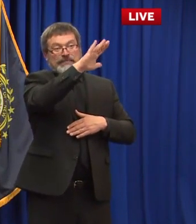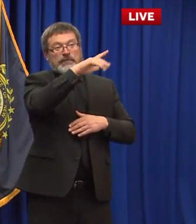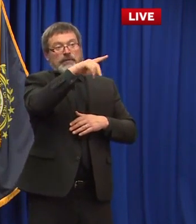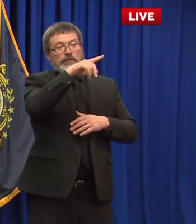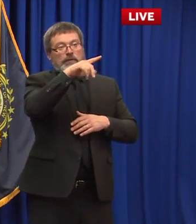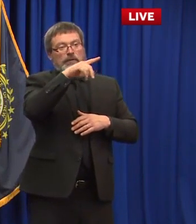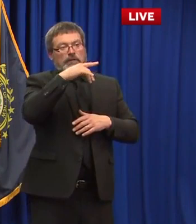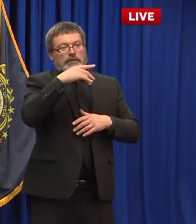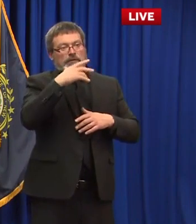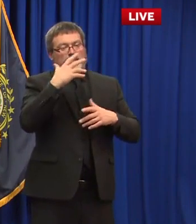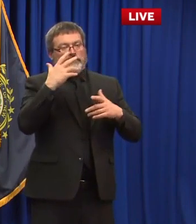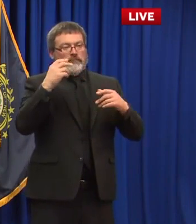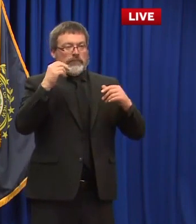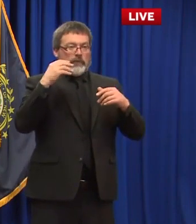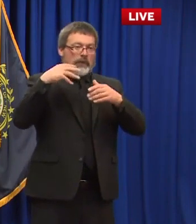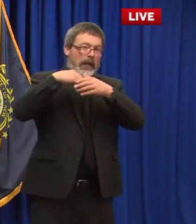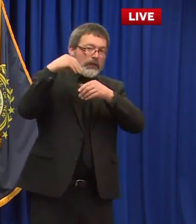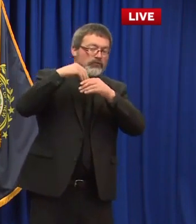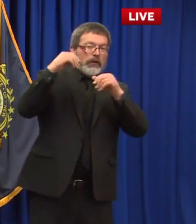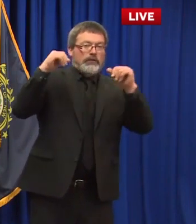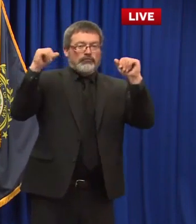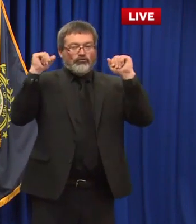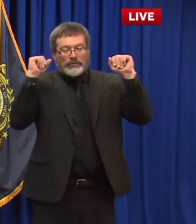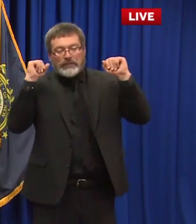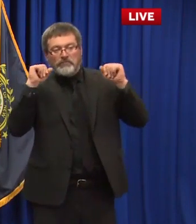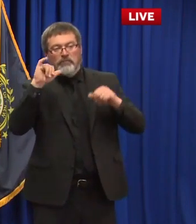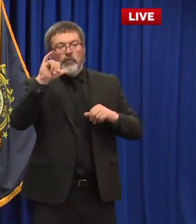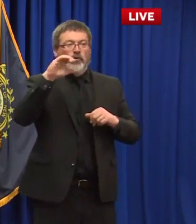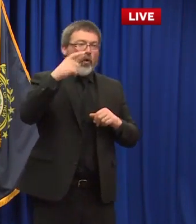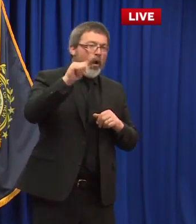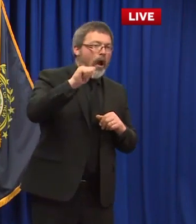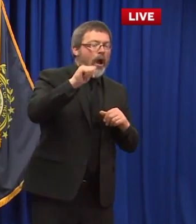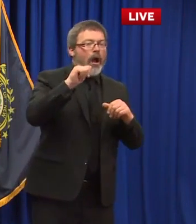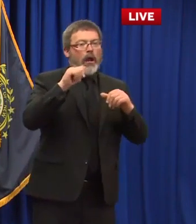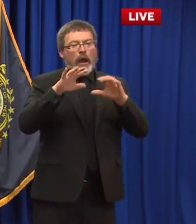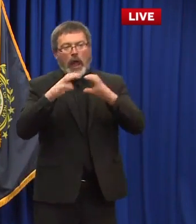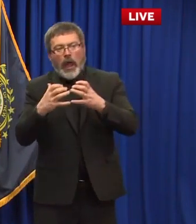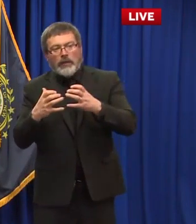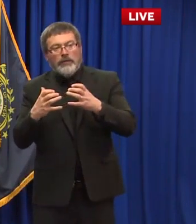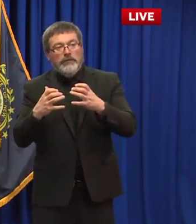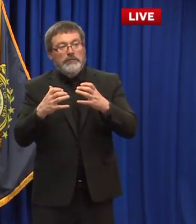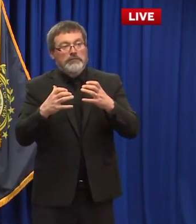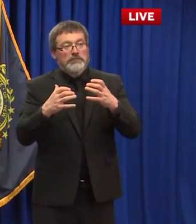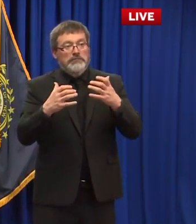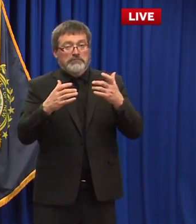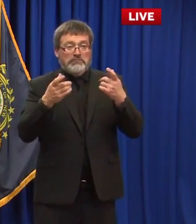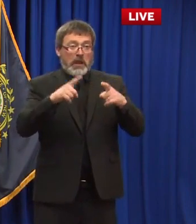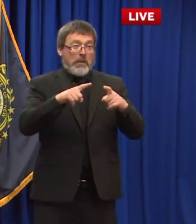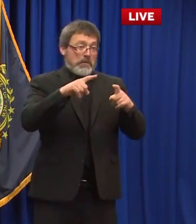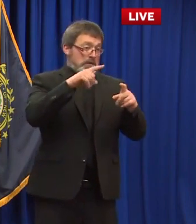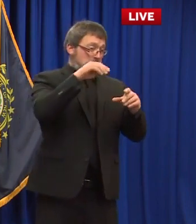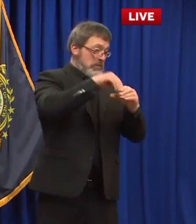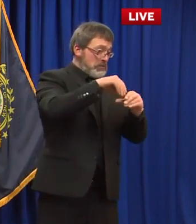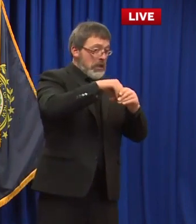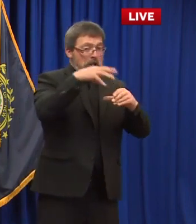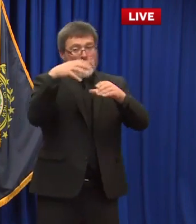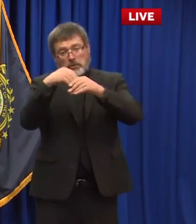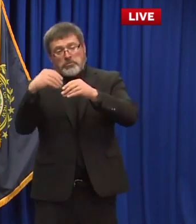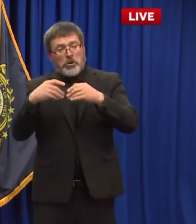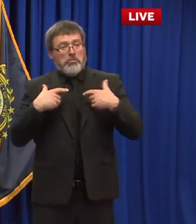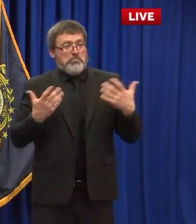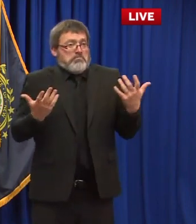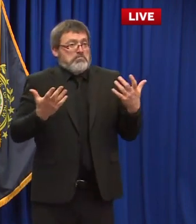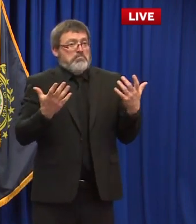yoga classes or boot camps and things of that nature um they can take place outdoors as well or or in a gym so we don't discern whether it's inside or